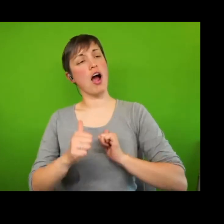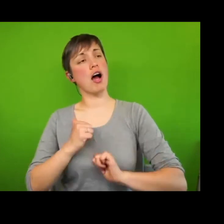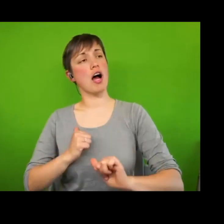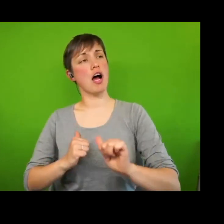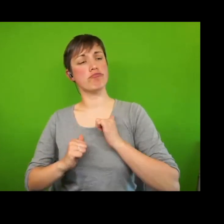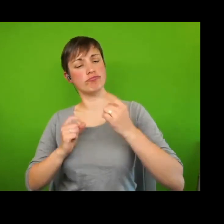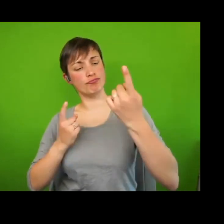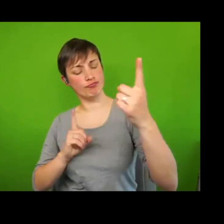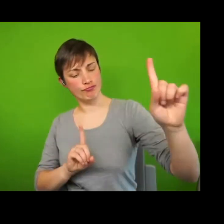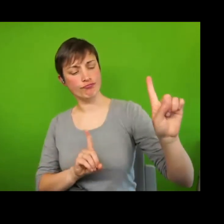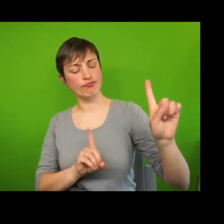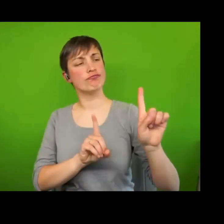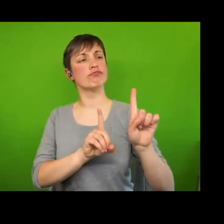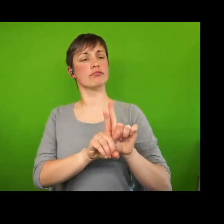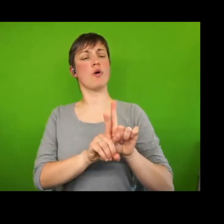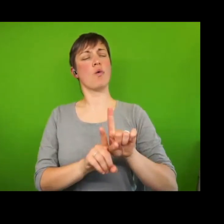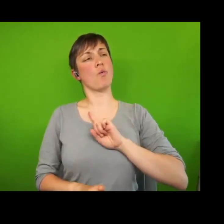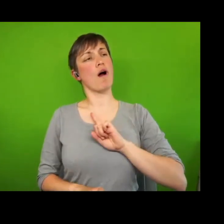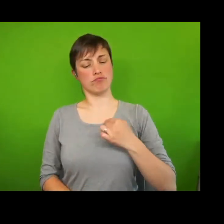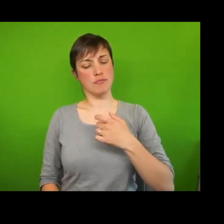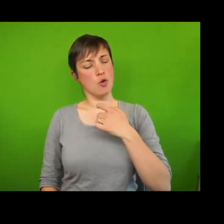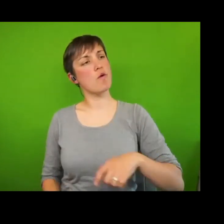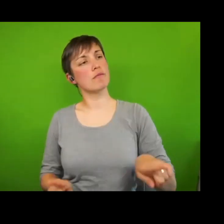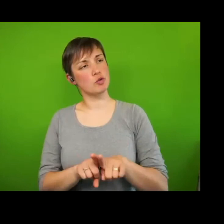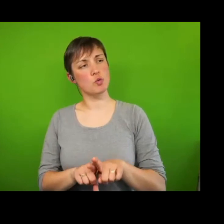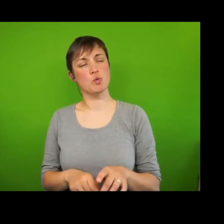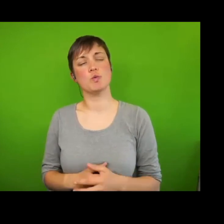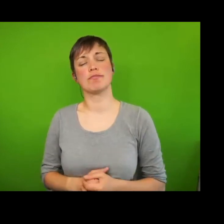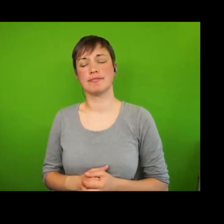side because I am human too. Thank you very much.